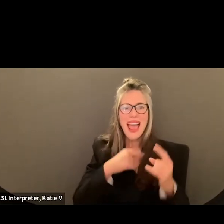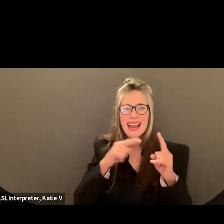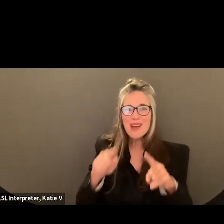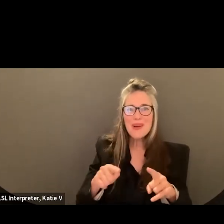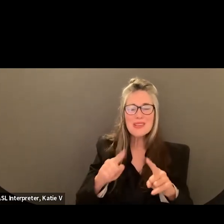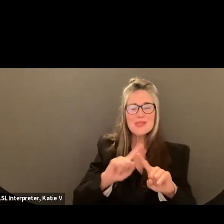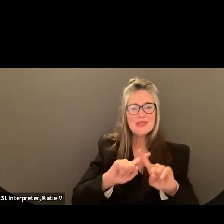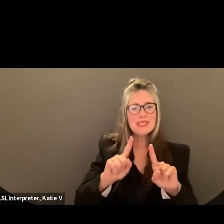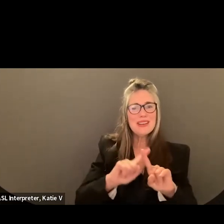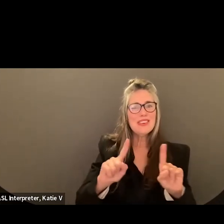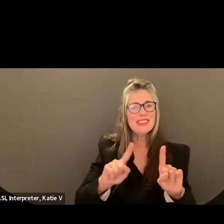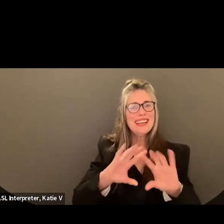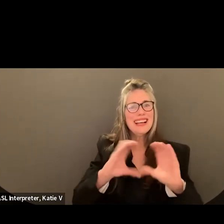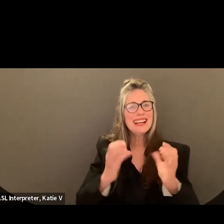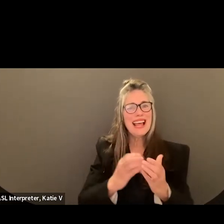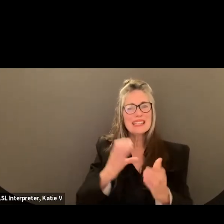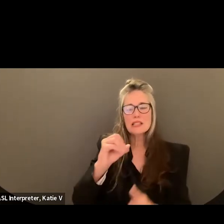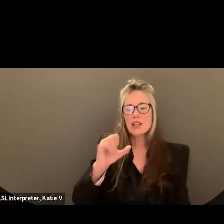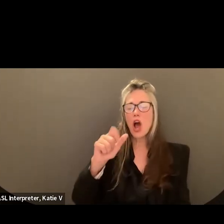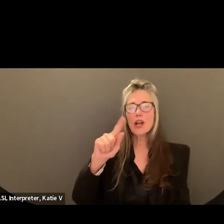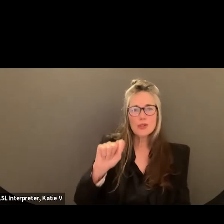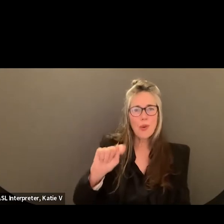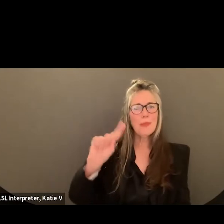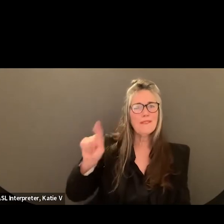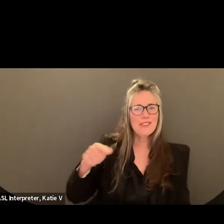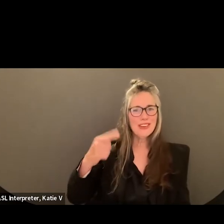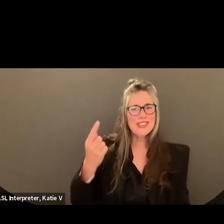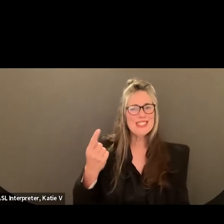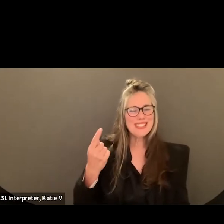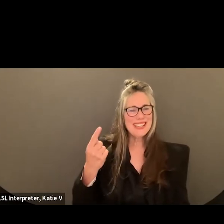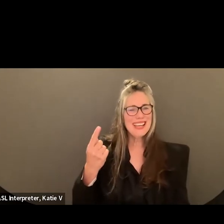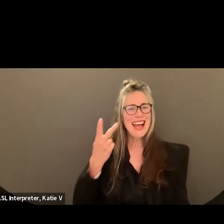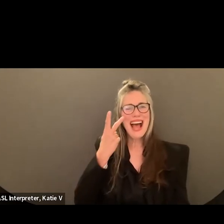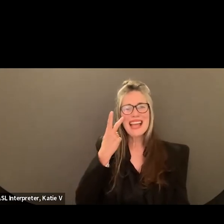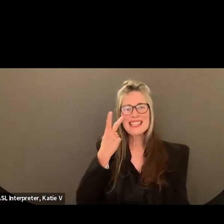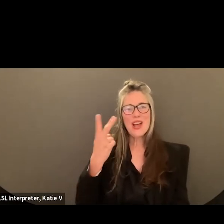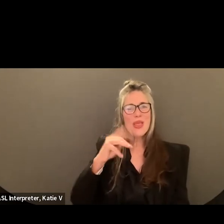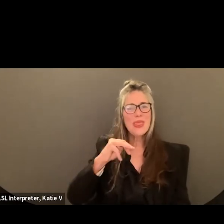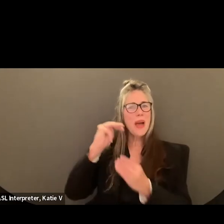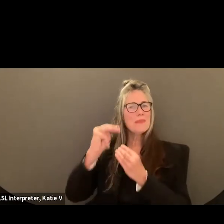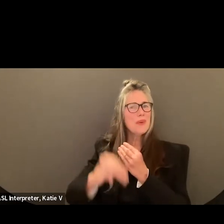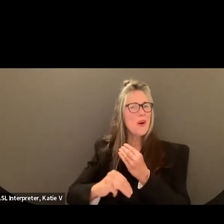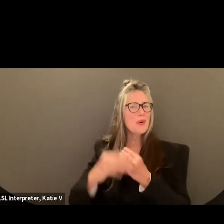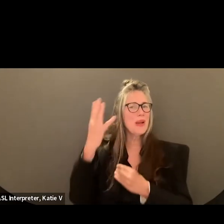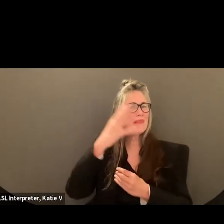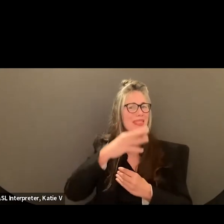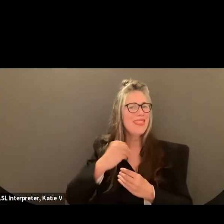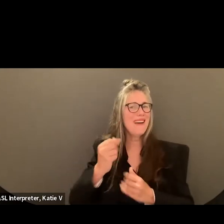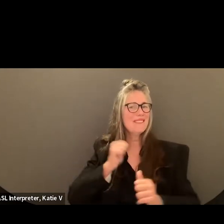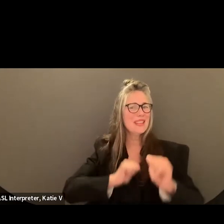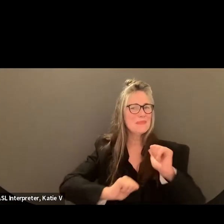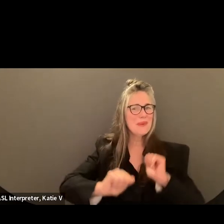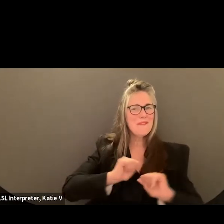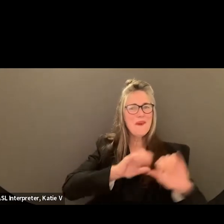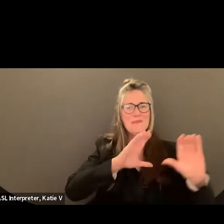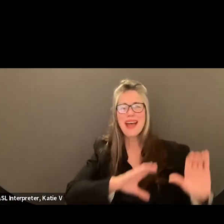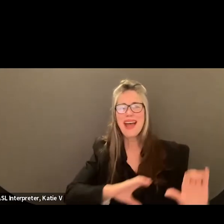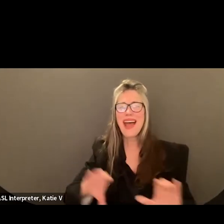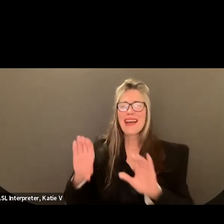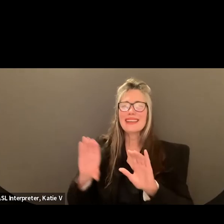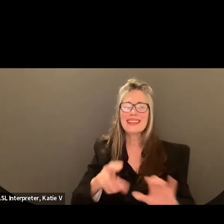There were dozens of classes represented from the years all through the years. The program was really lovely activities